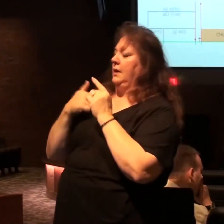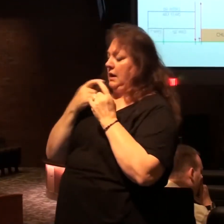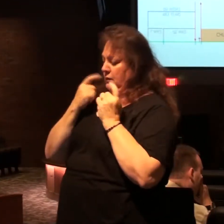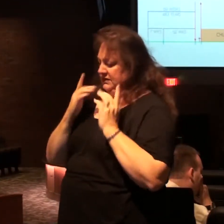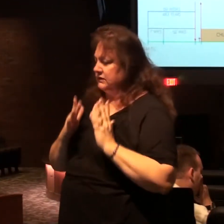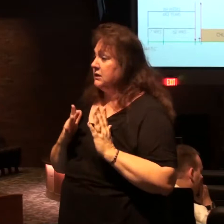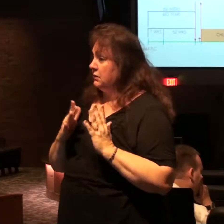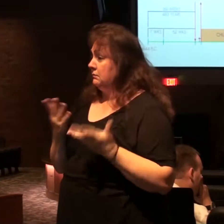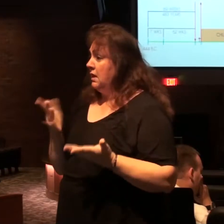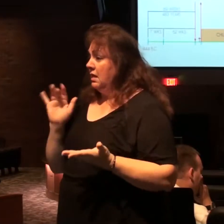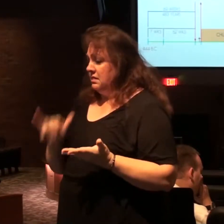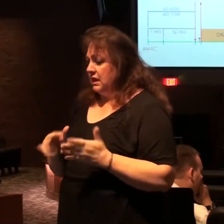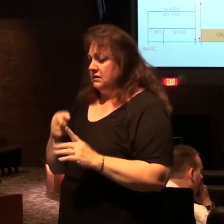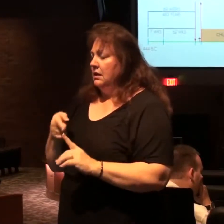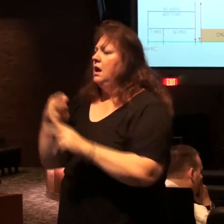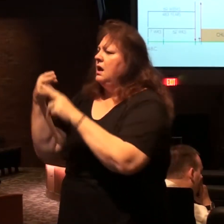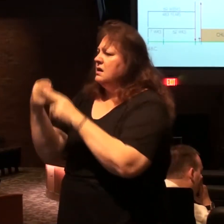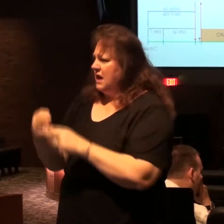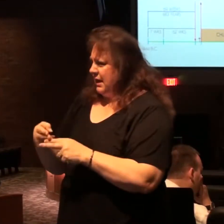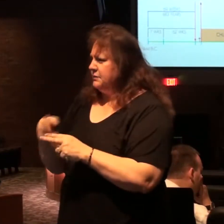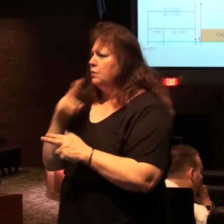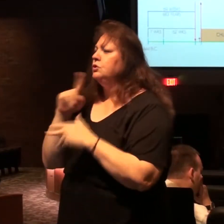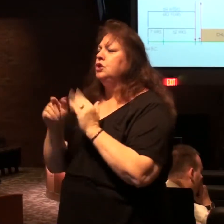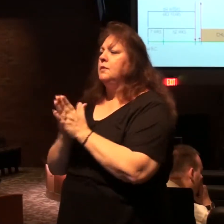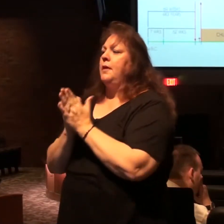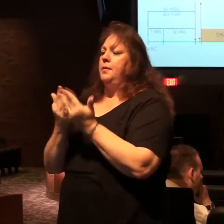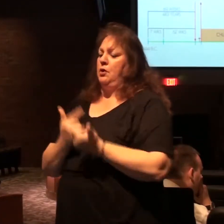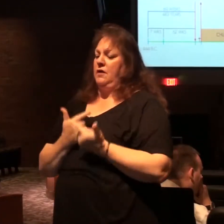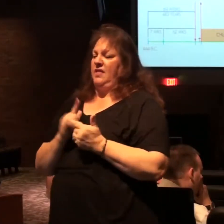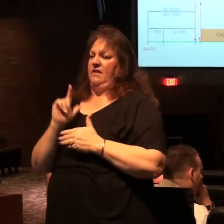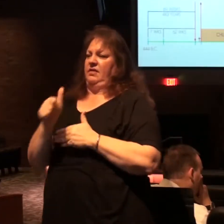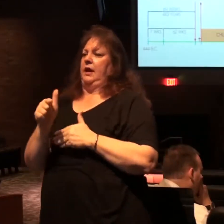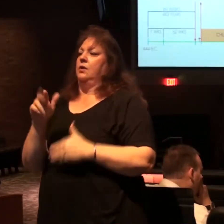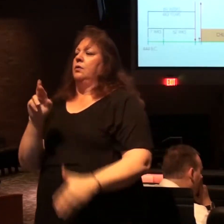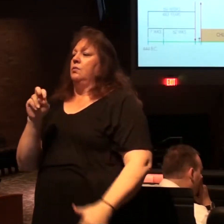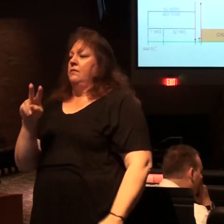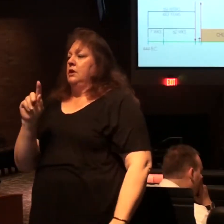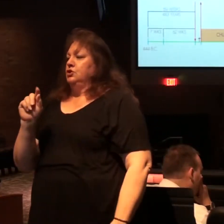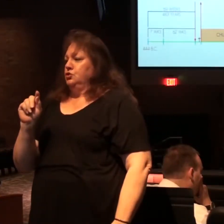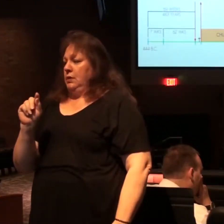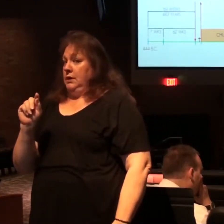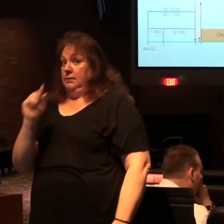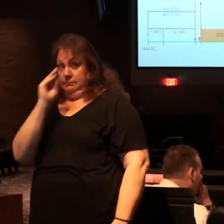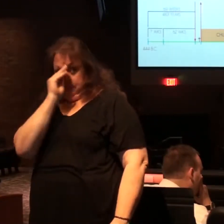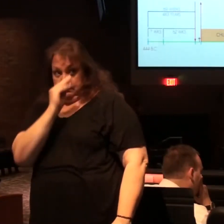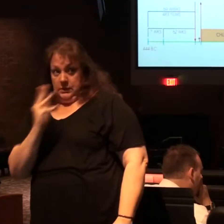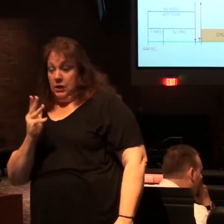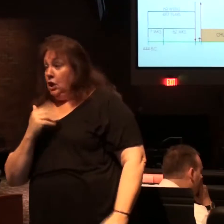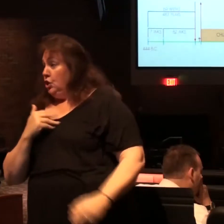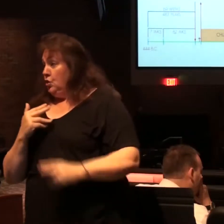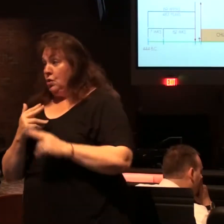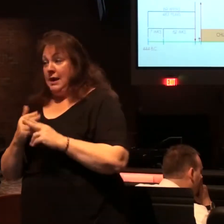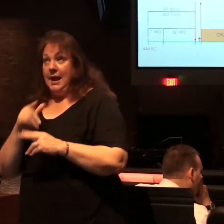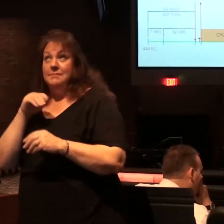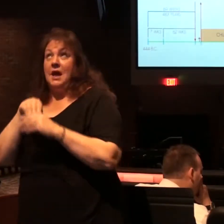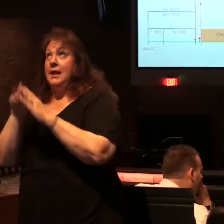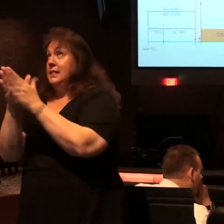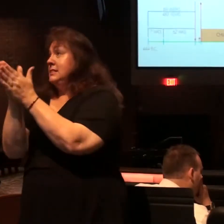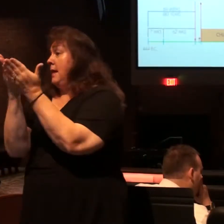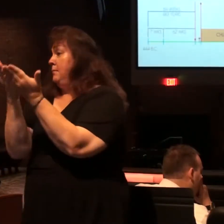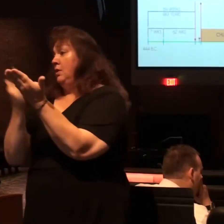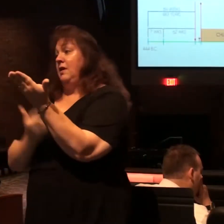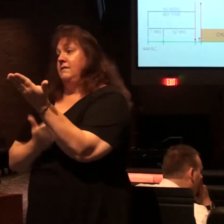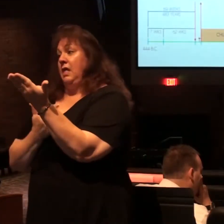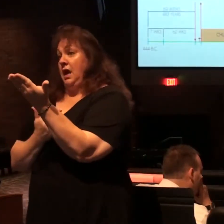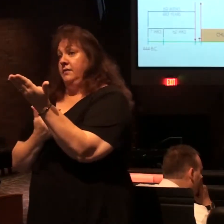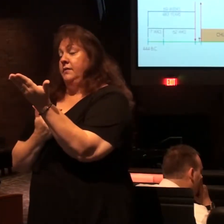conditions so that's what he's talking about the names we'll talk more about the book of life when we get to chapter 20 because let me tell you anybody whose name is not in the book of life